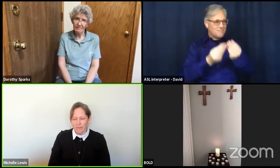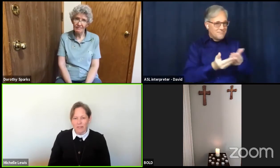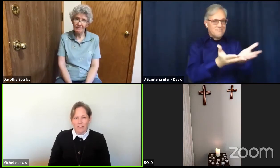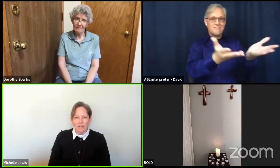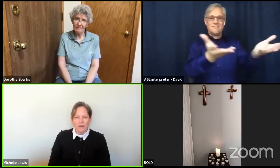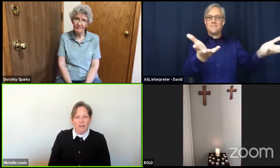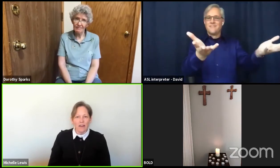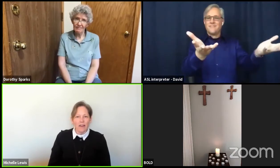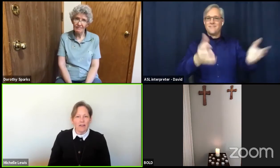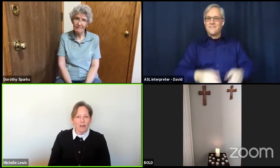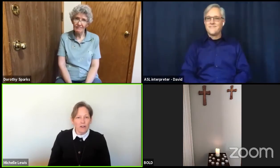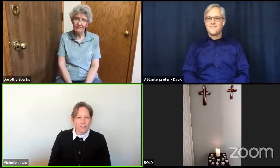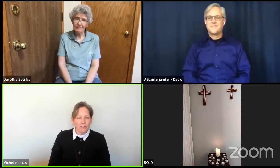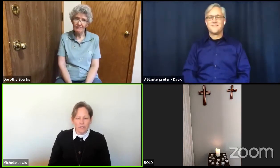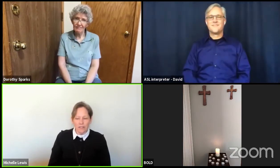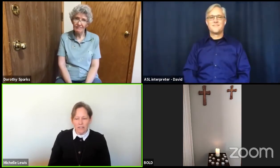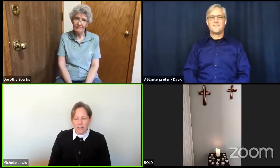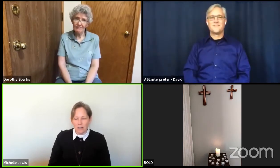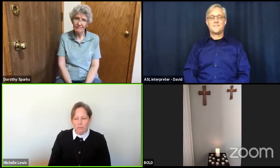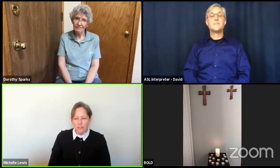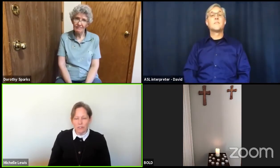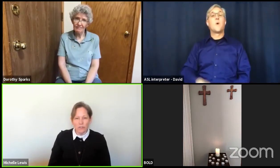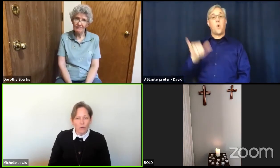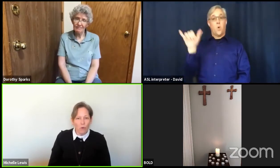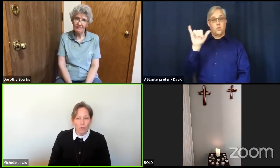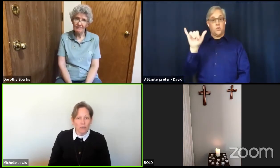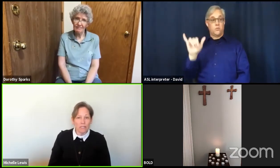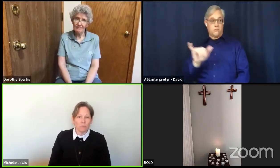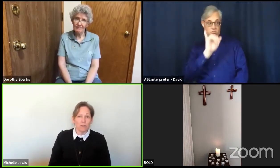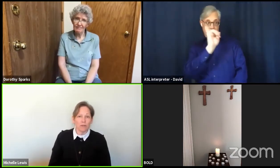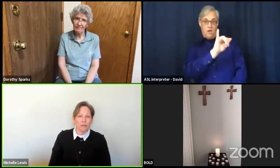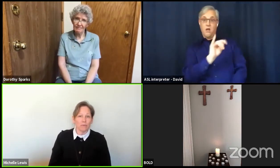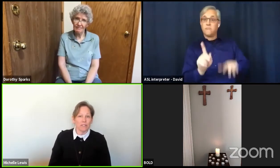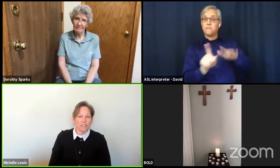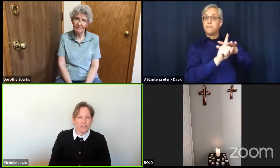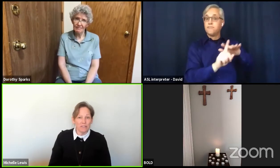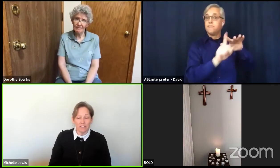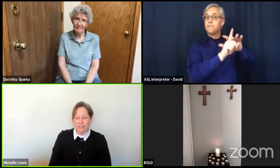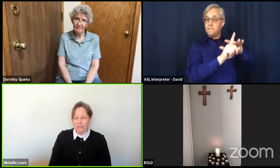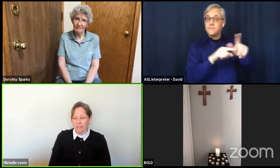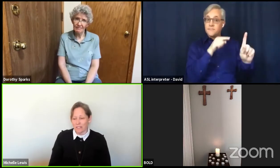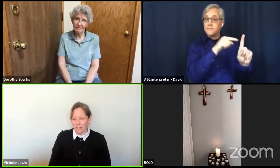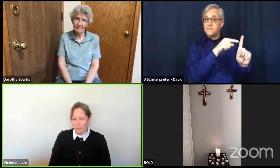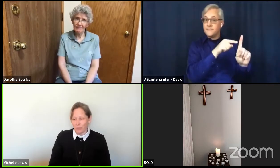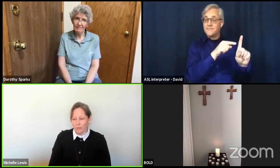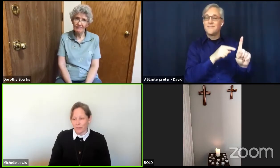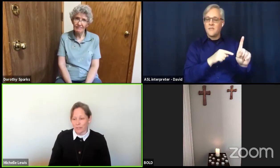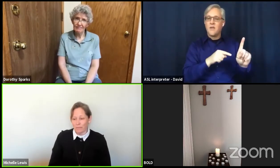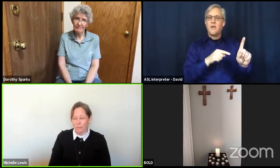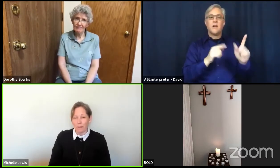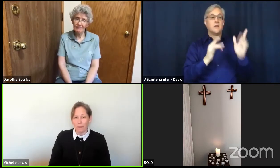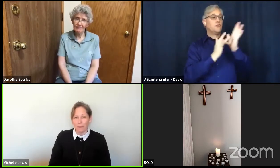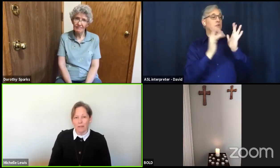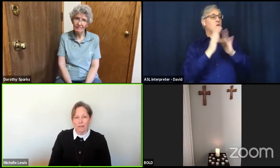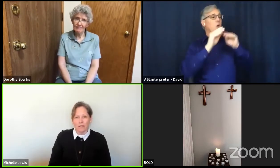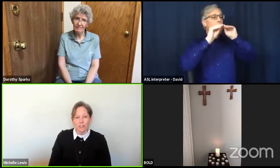And also at that time, the Holy Spirit was given to the disciples. Jesus